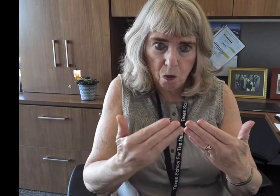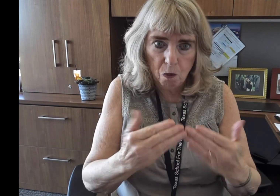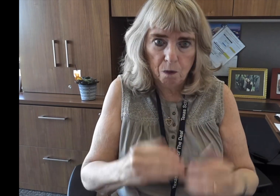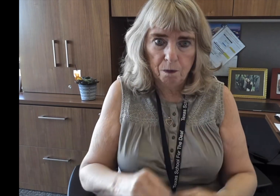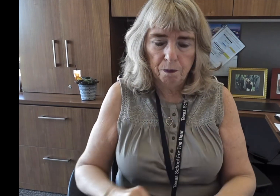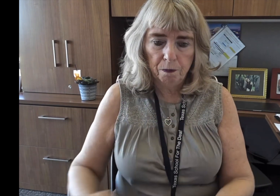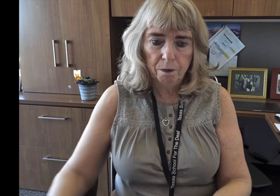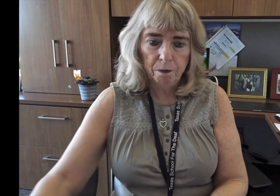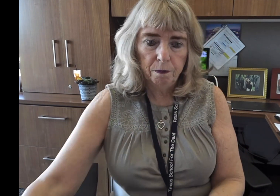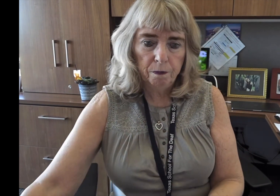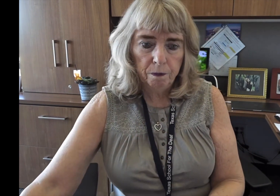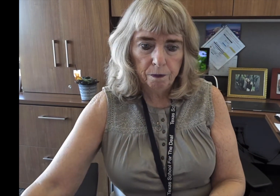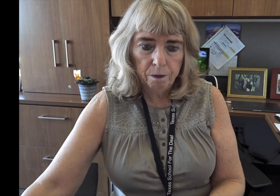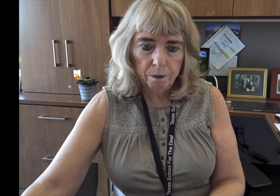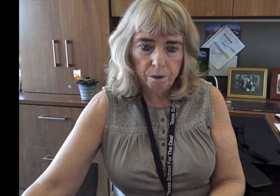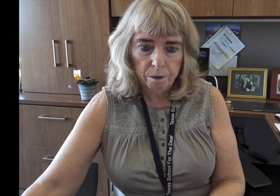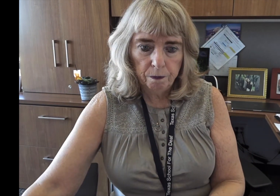Take care and thank you.